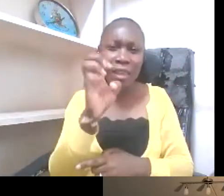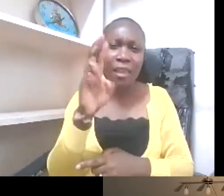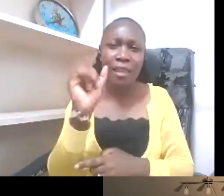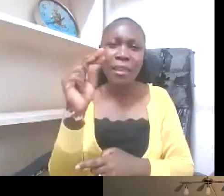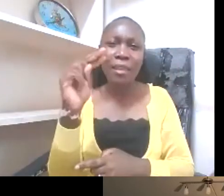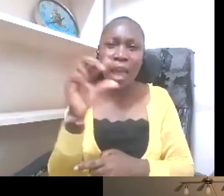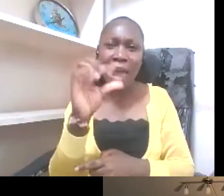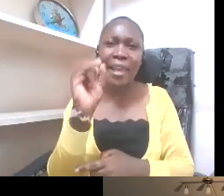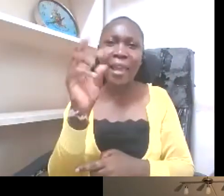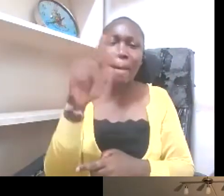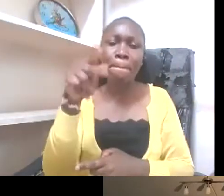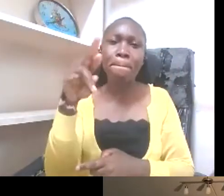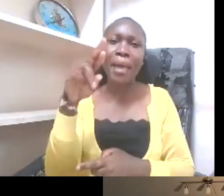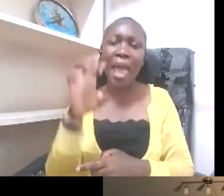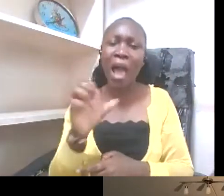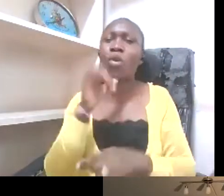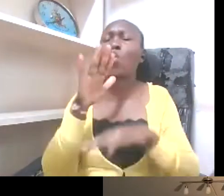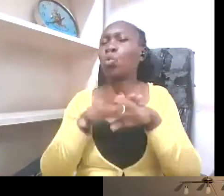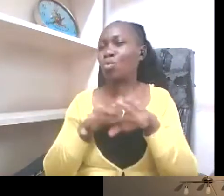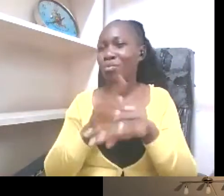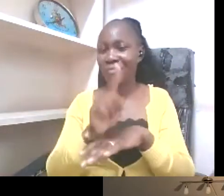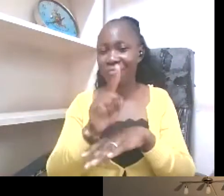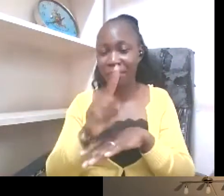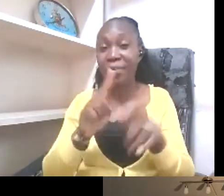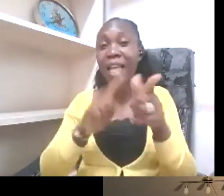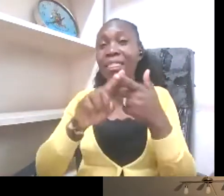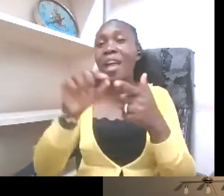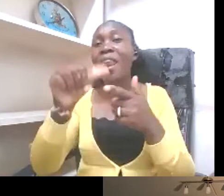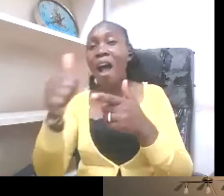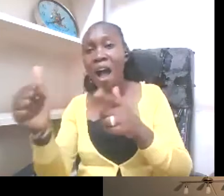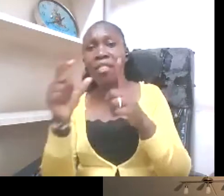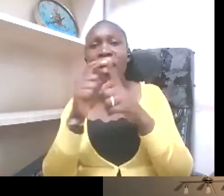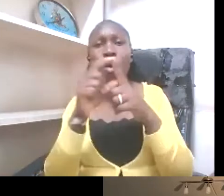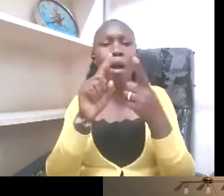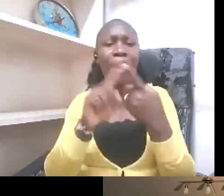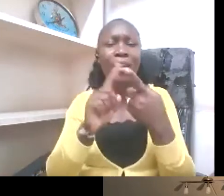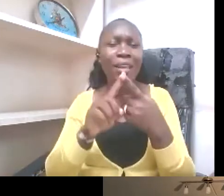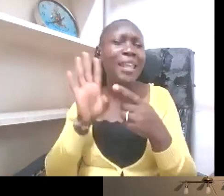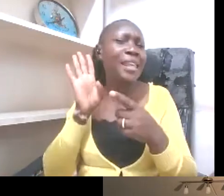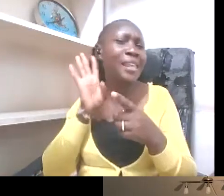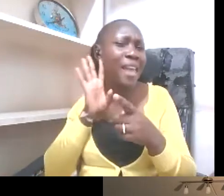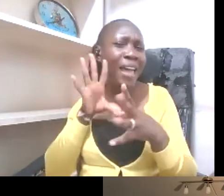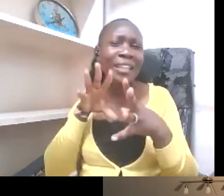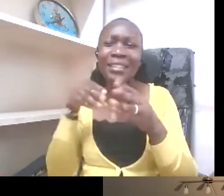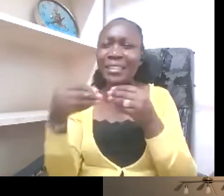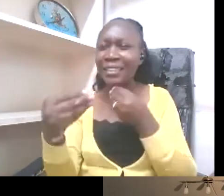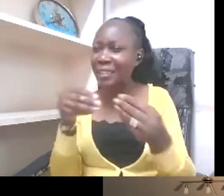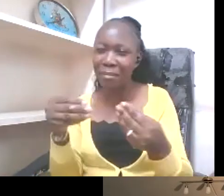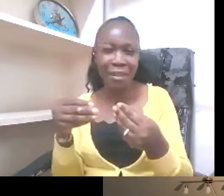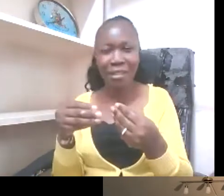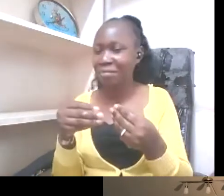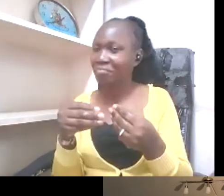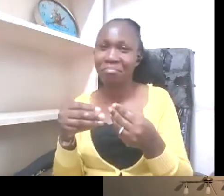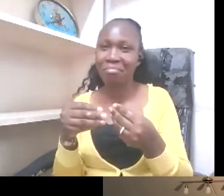Another word that has been used a lot is hearing disability. The deaf community happened to have two